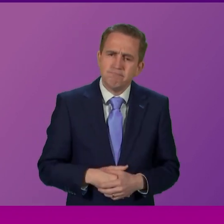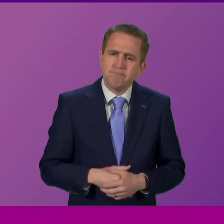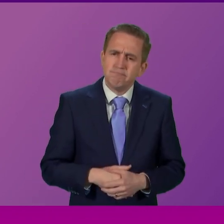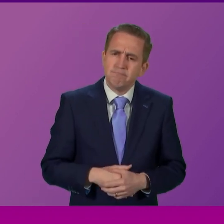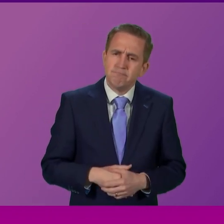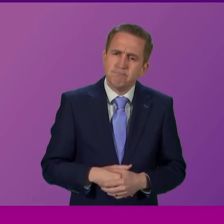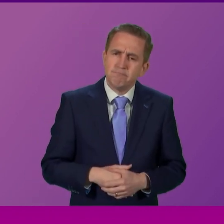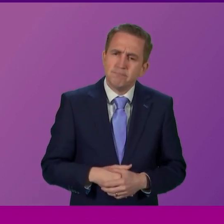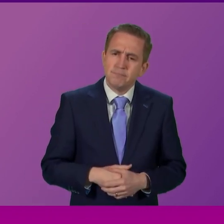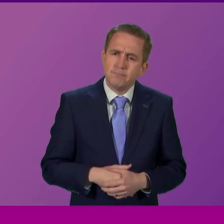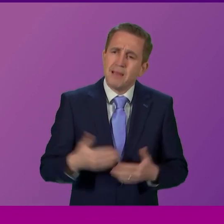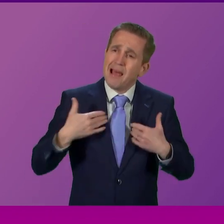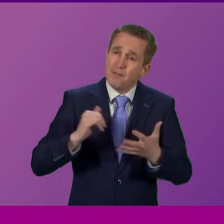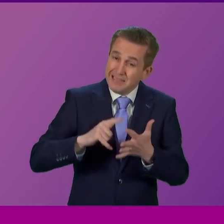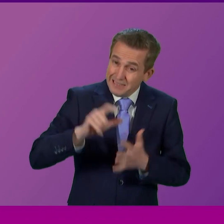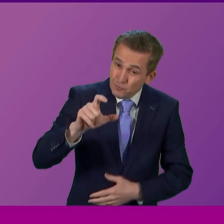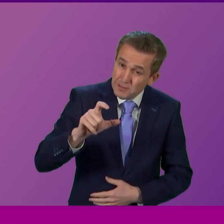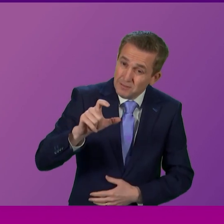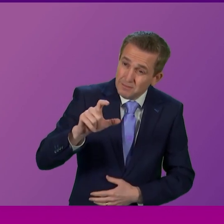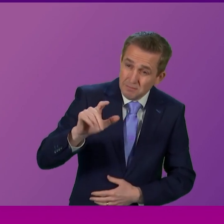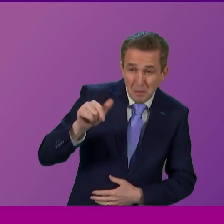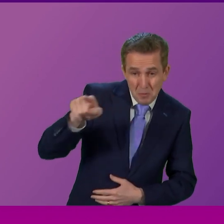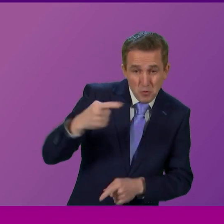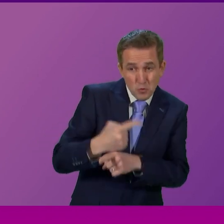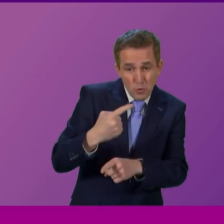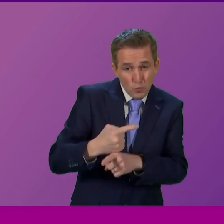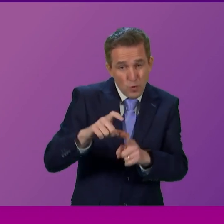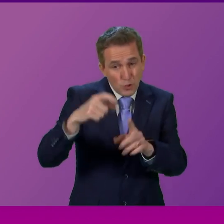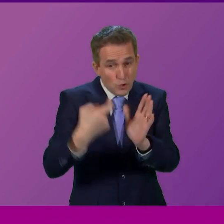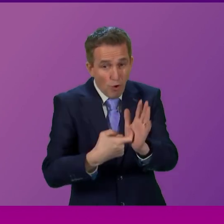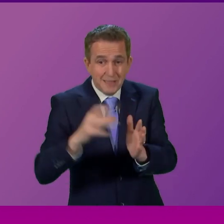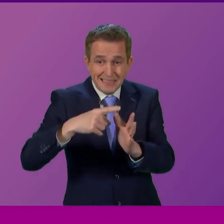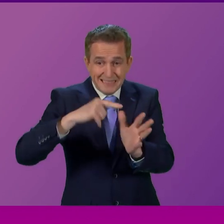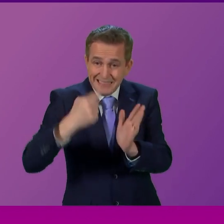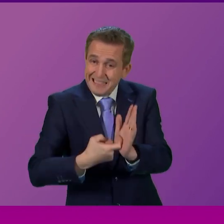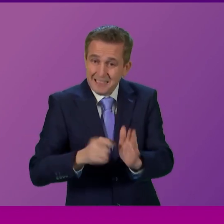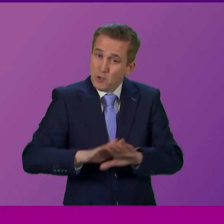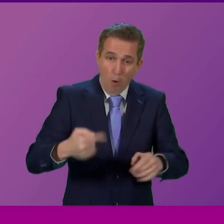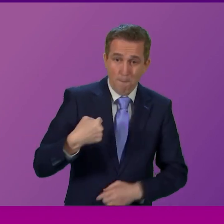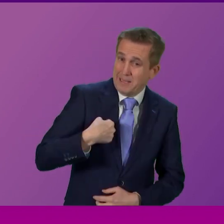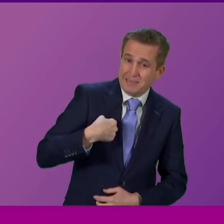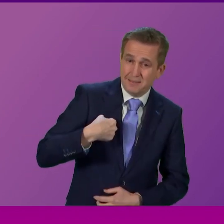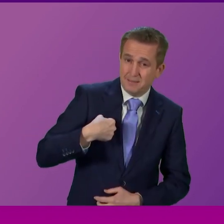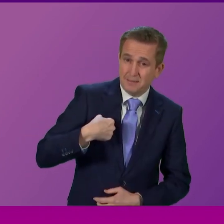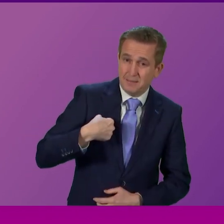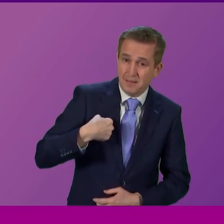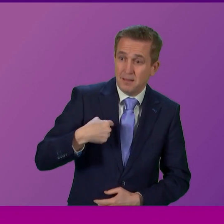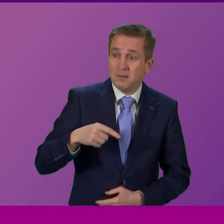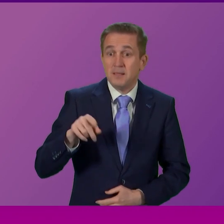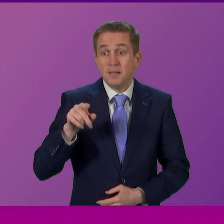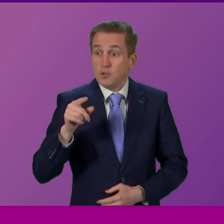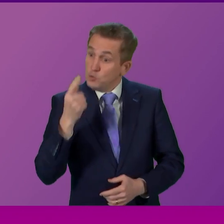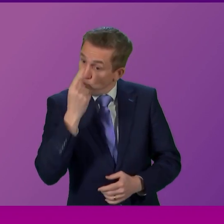In your answer Cabinet Secretary perhaps you could speak to Dr Cesar and not me. What is the one practical thing that you will do